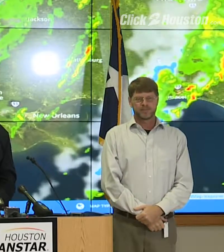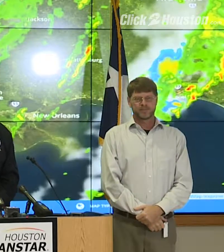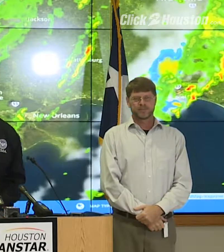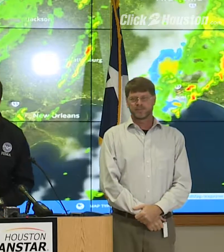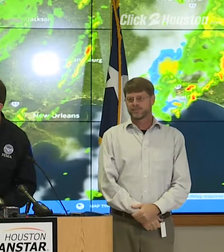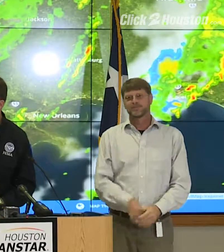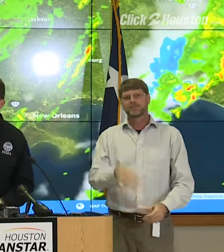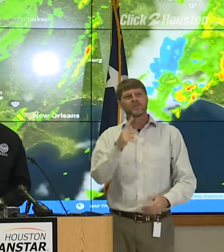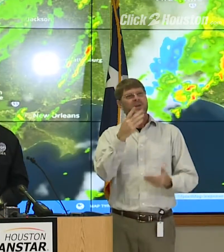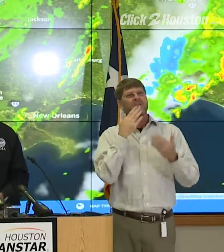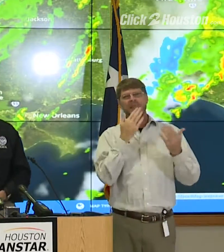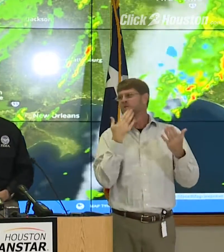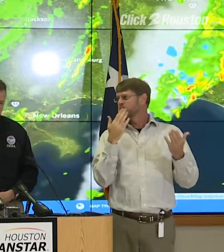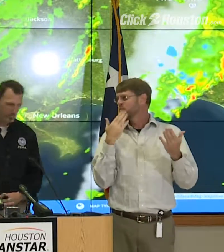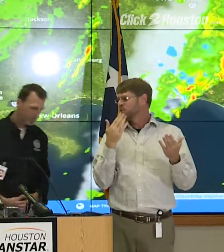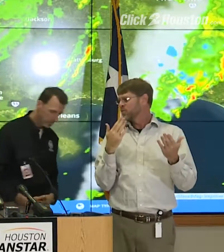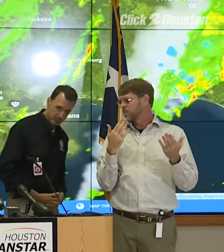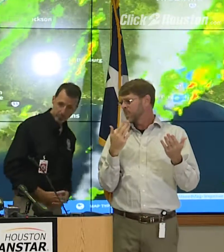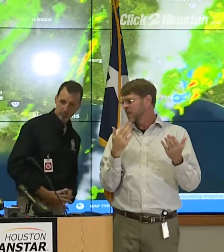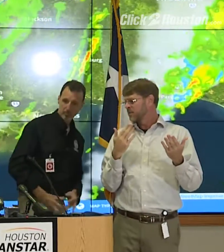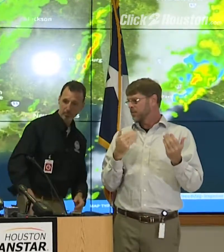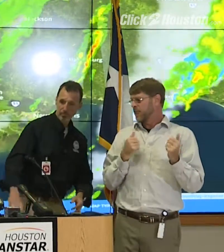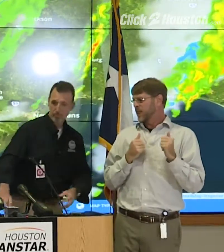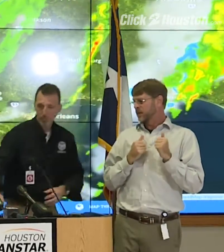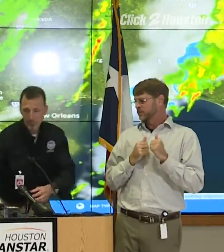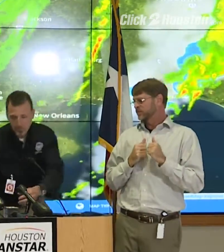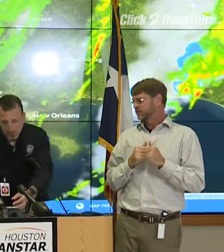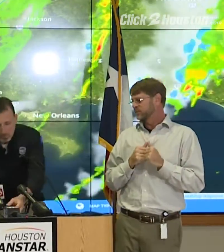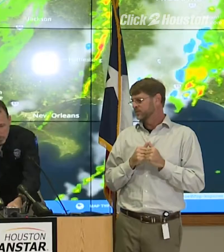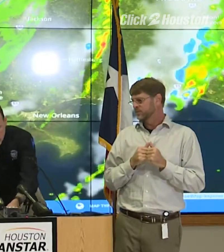Okay. Thank you very much. Let me make... I'm going to take this.